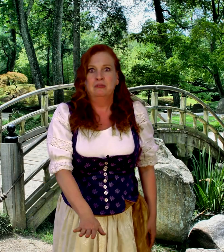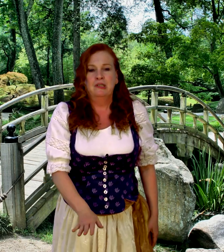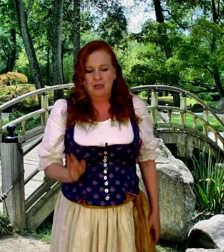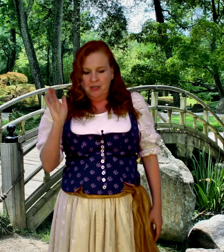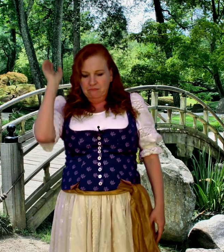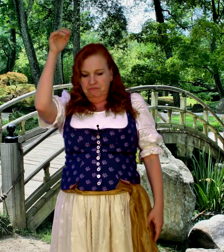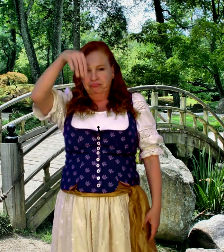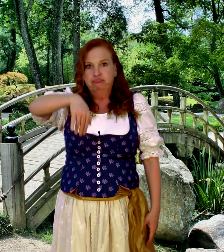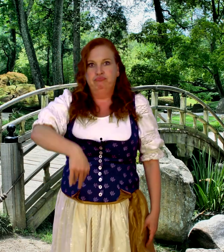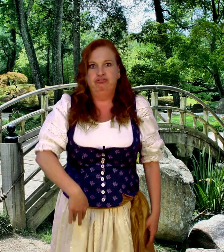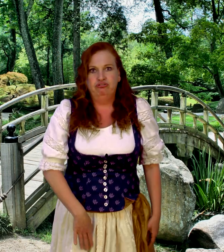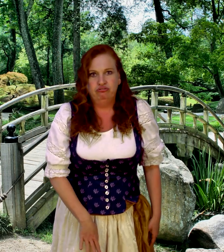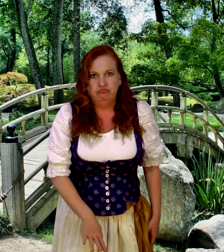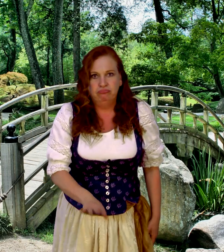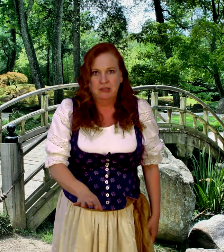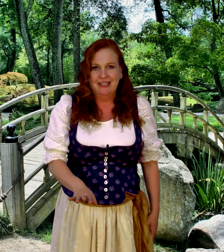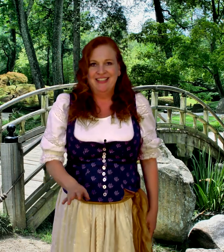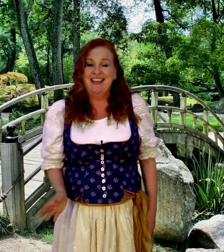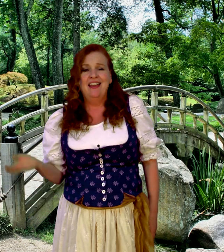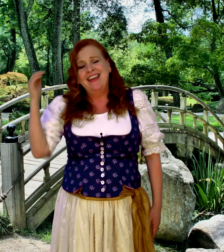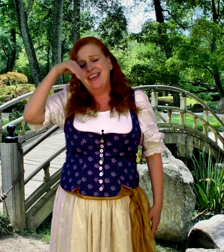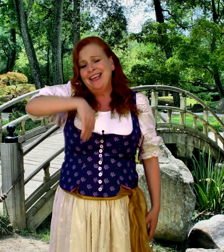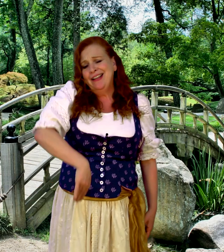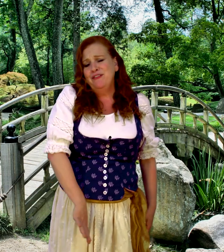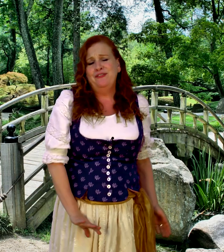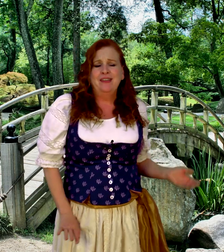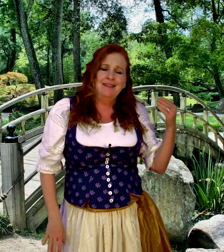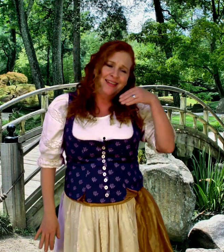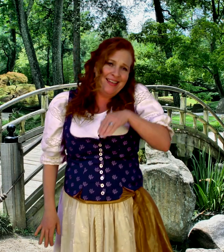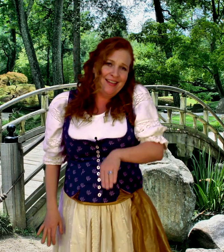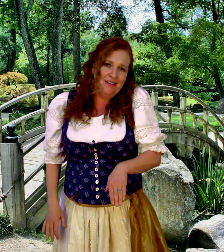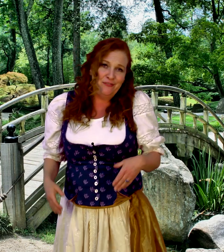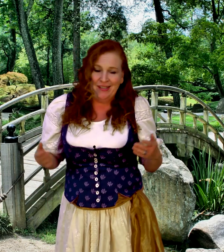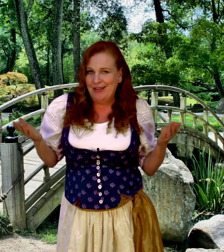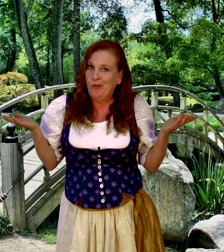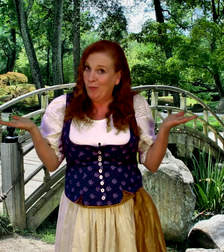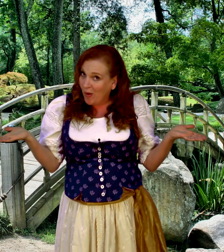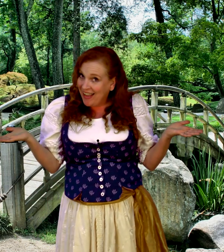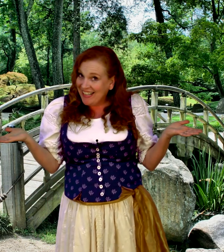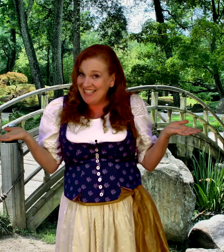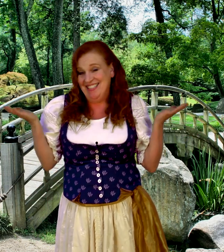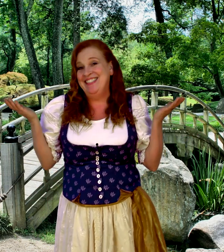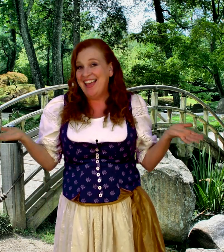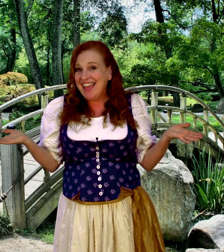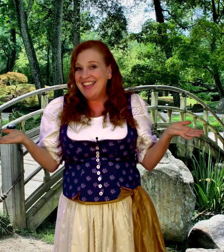Root, root Elephant, elephant, what do you say?